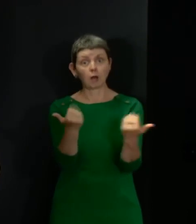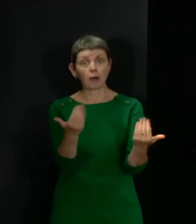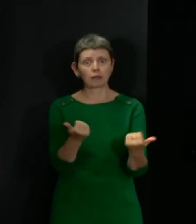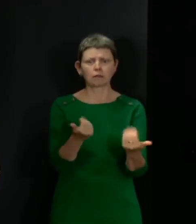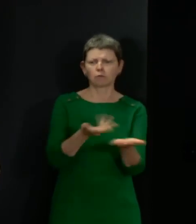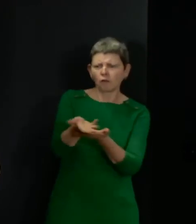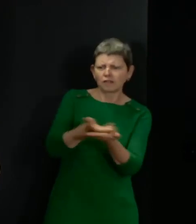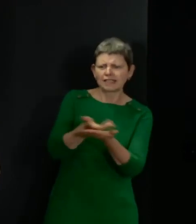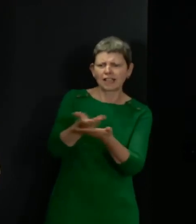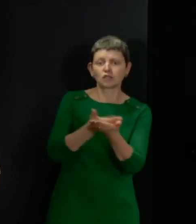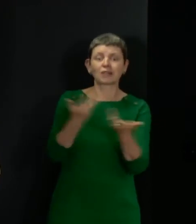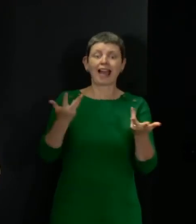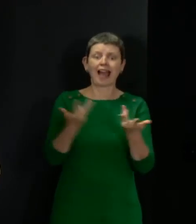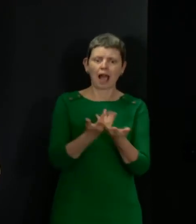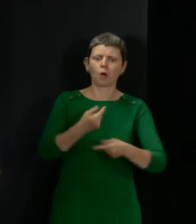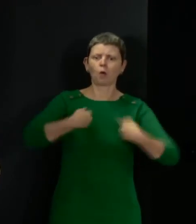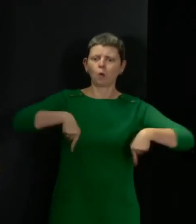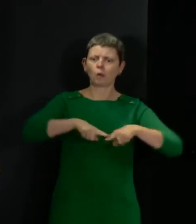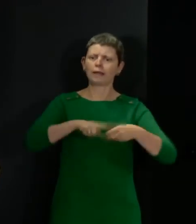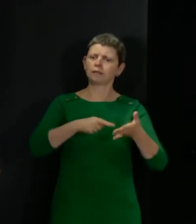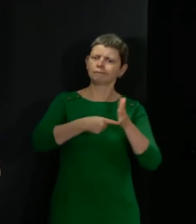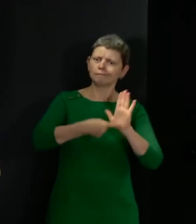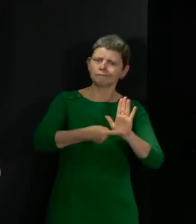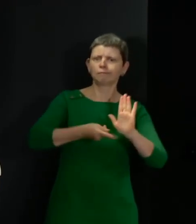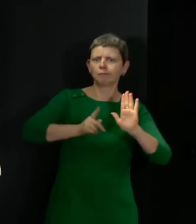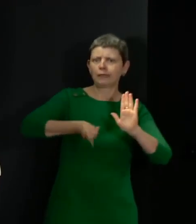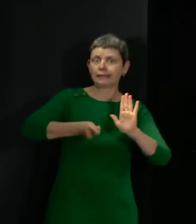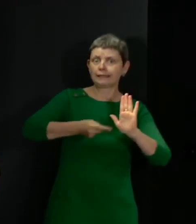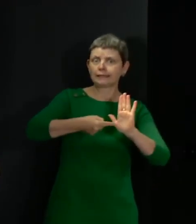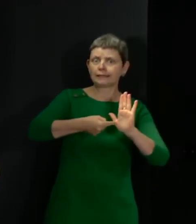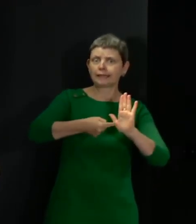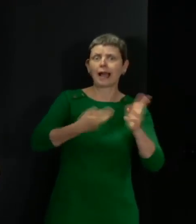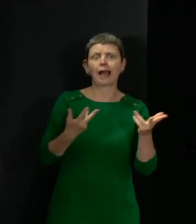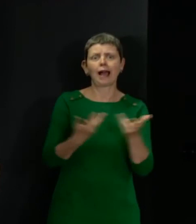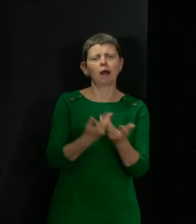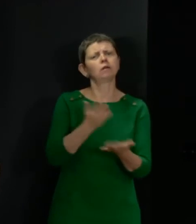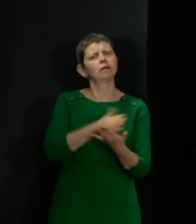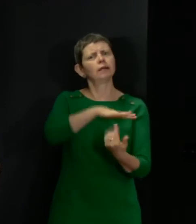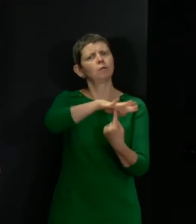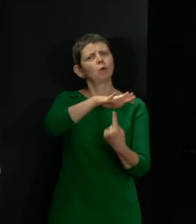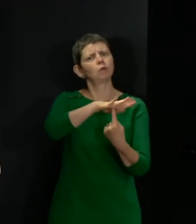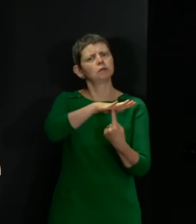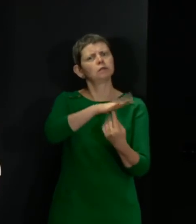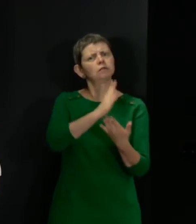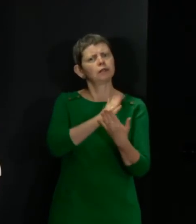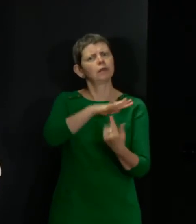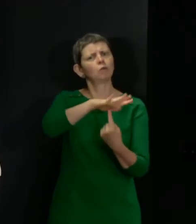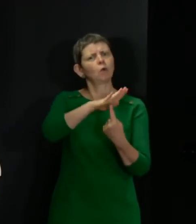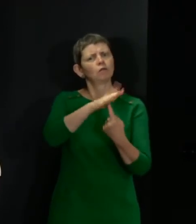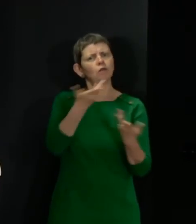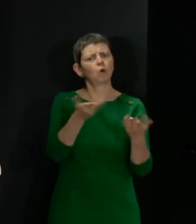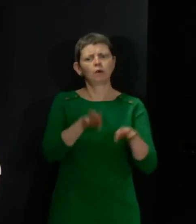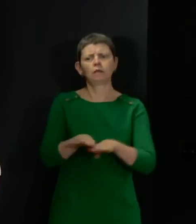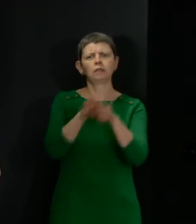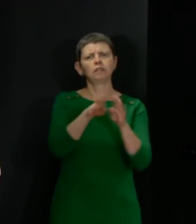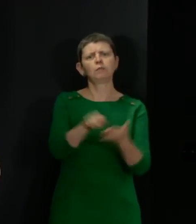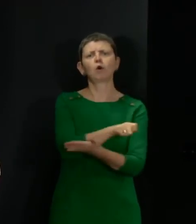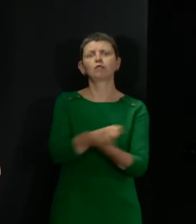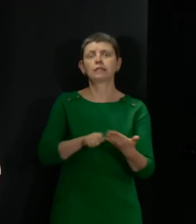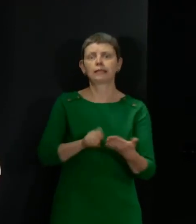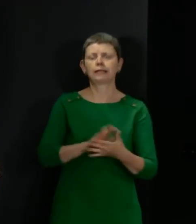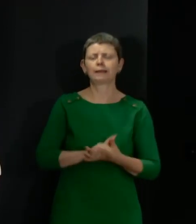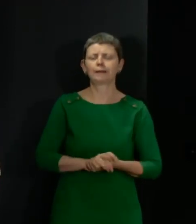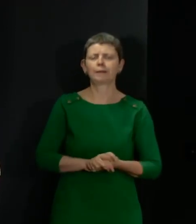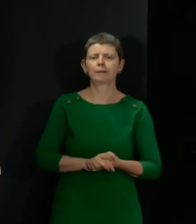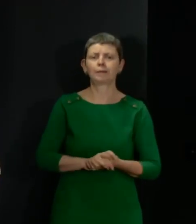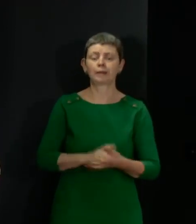about policing. It's absolutely vital to democracy, and it's vital to fairness. Like everyone, I, as